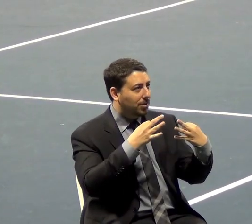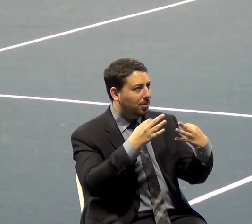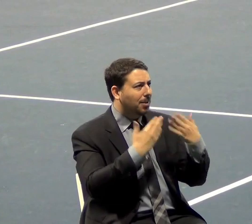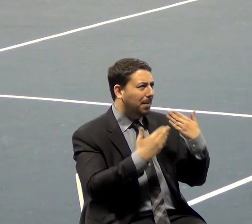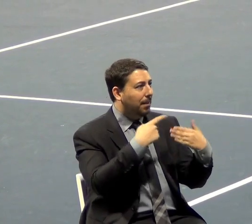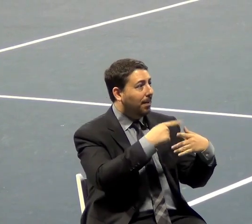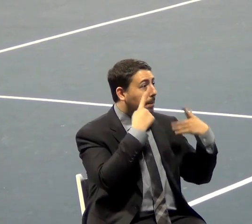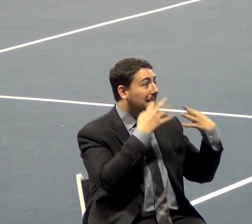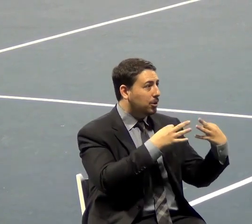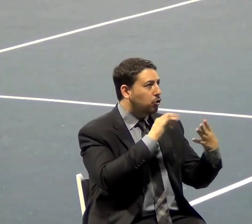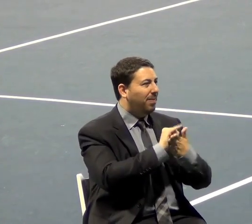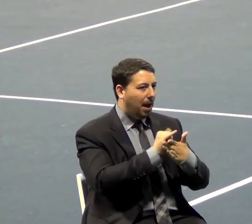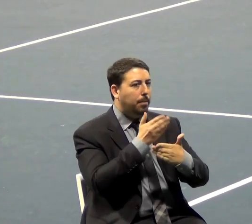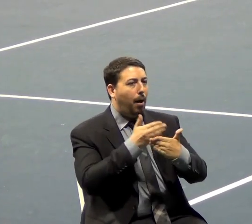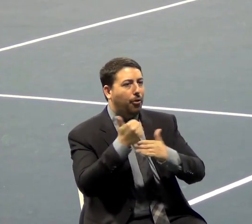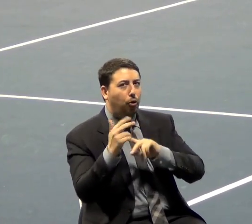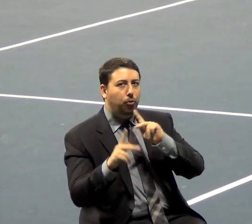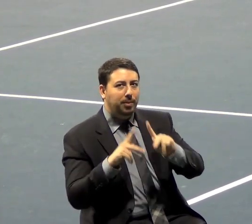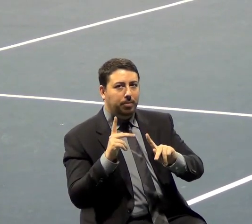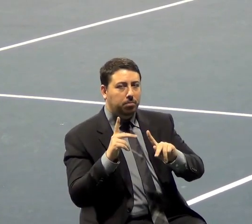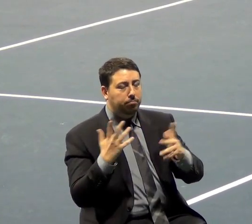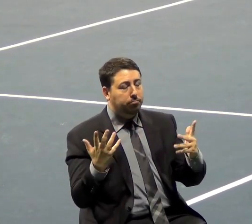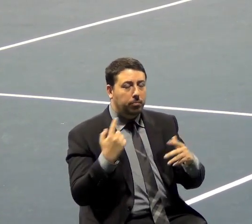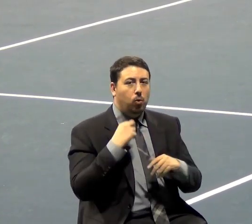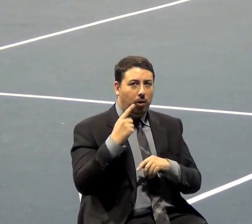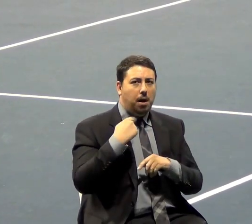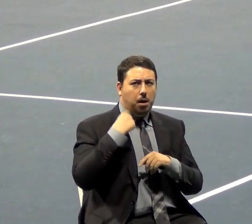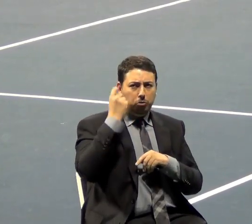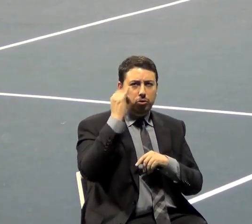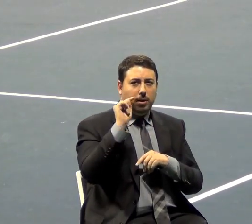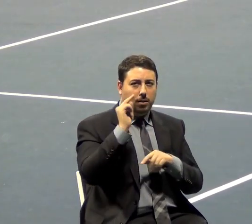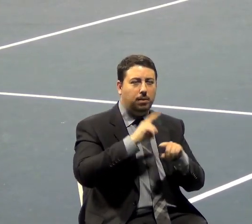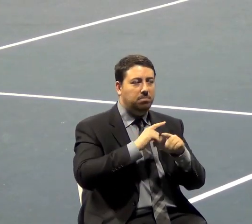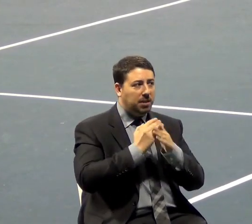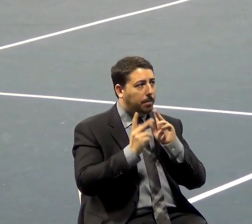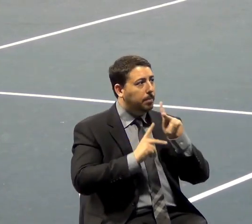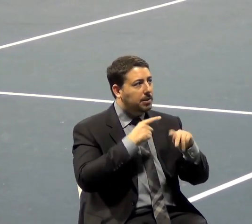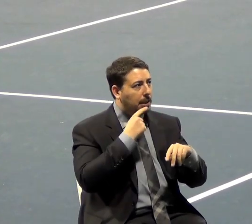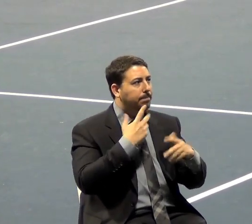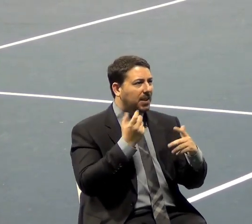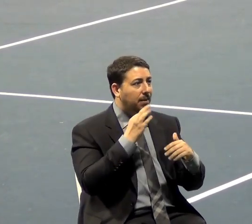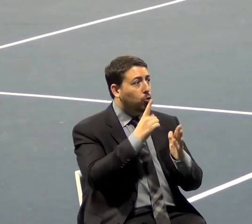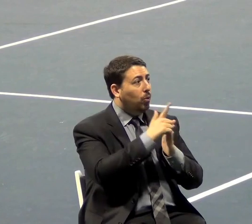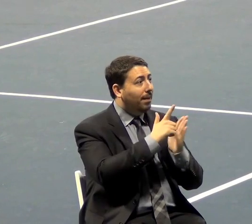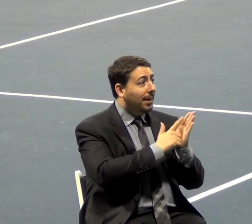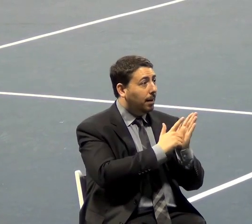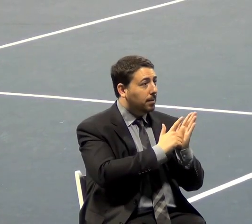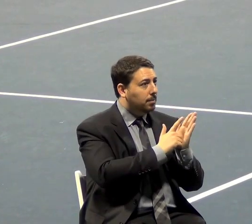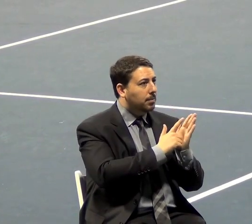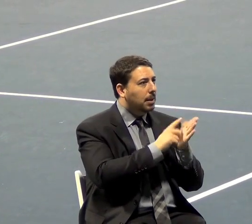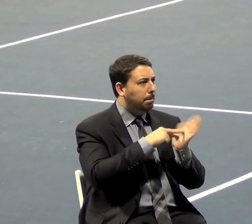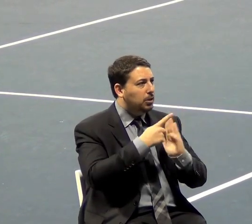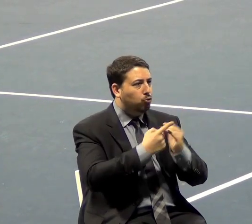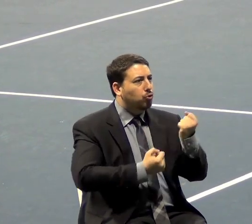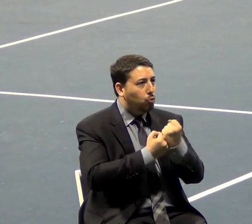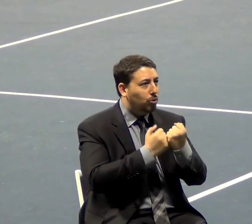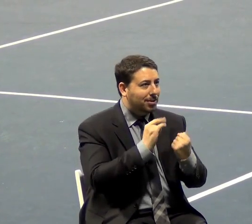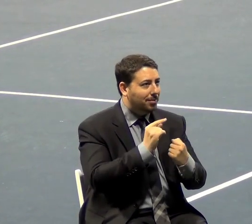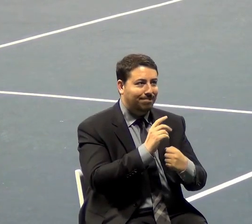other people. And I can understand this. And some people say, well, if you legalize that, means you endorse it. No, that isn't the case. If you